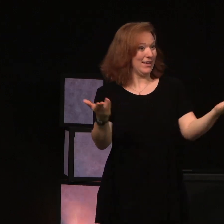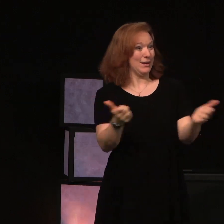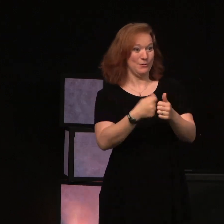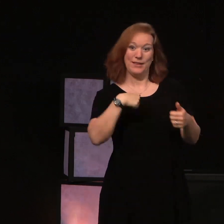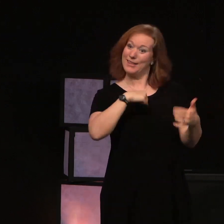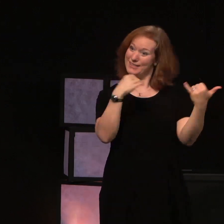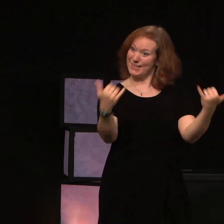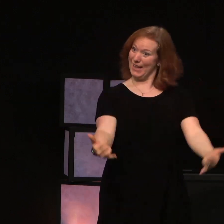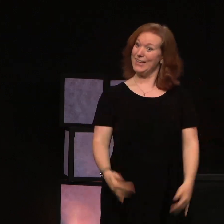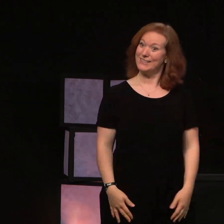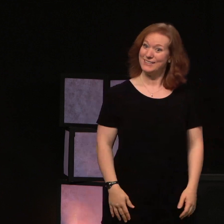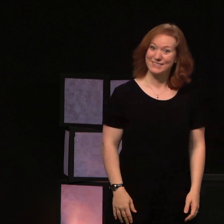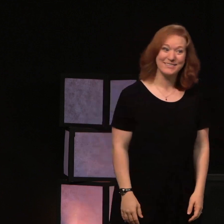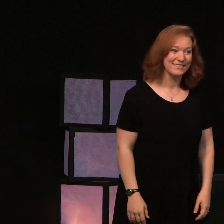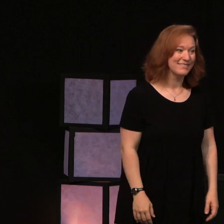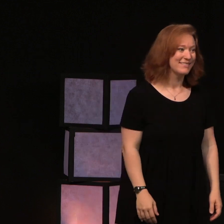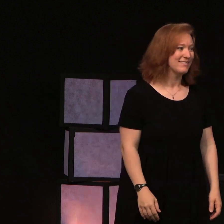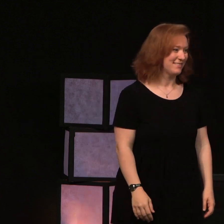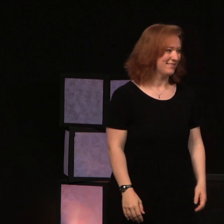us today.